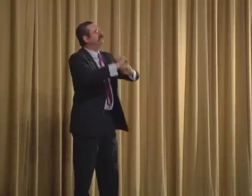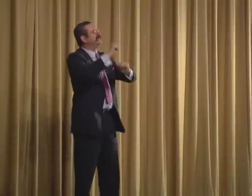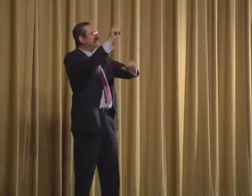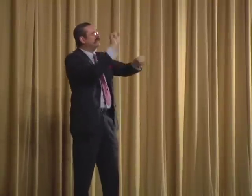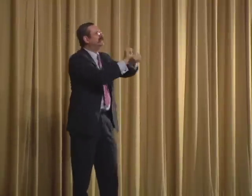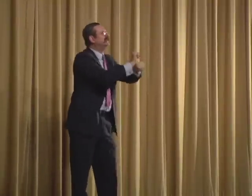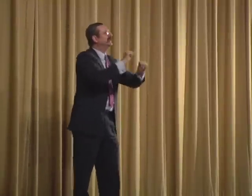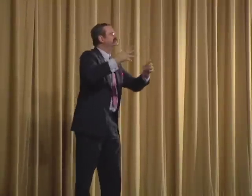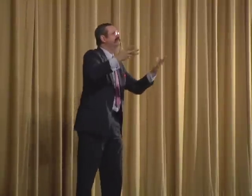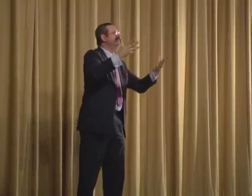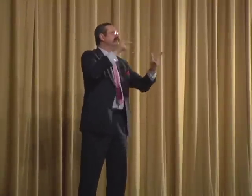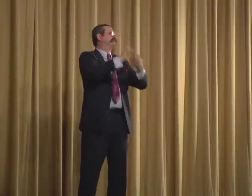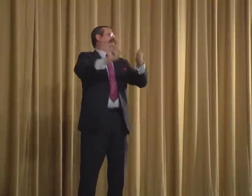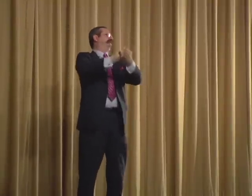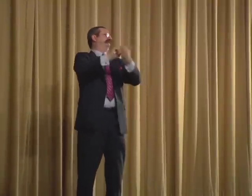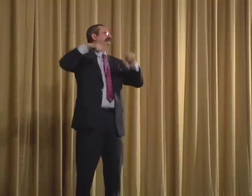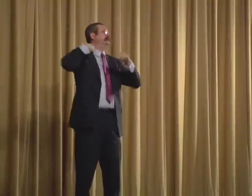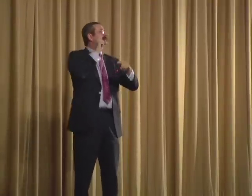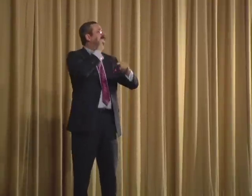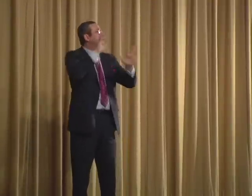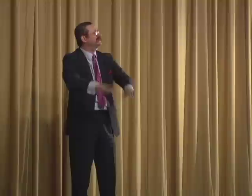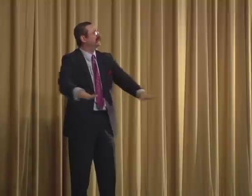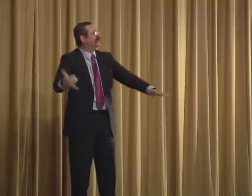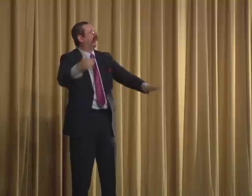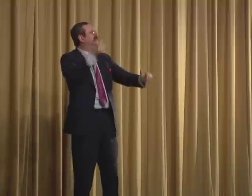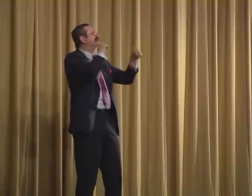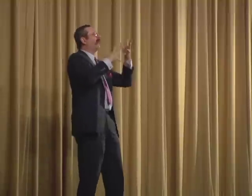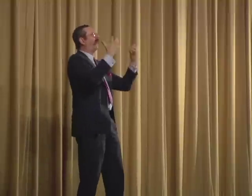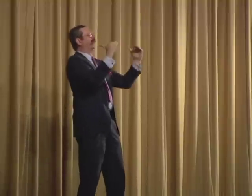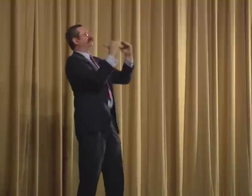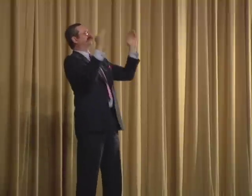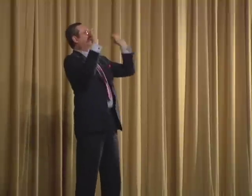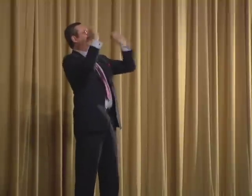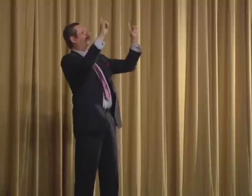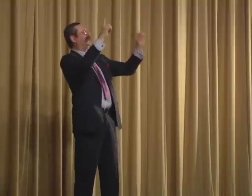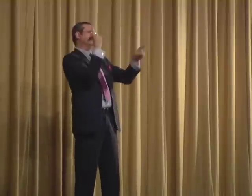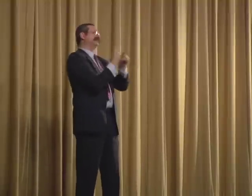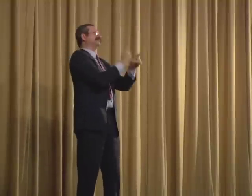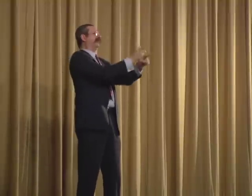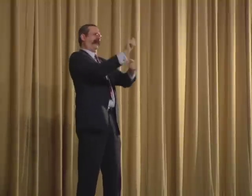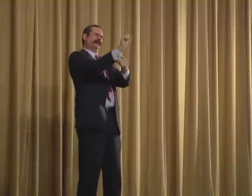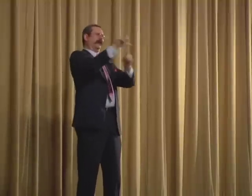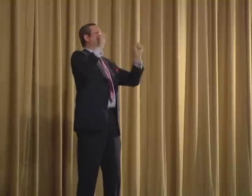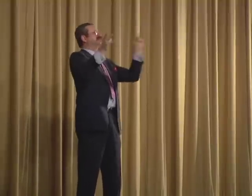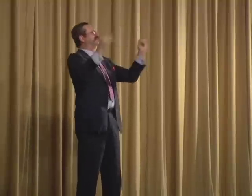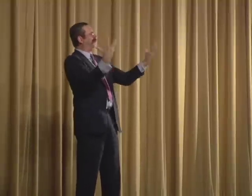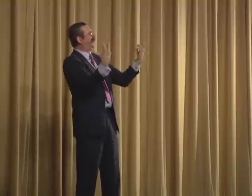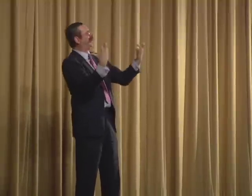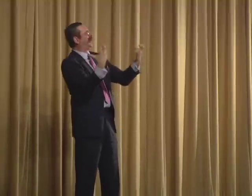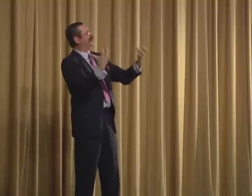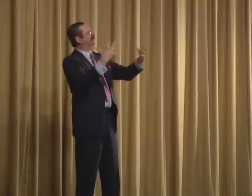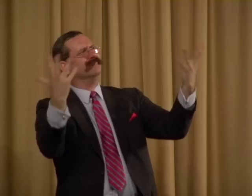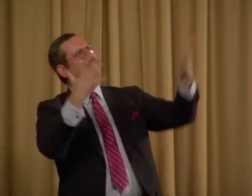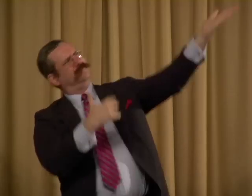Deaf people who are suffering and need employment, who have discrimination, our children who want education